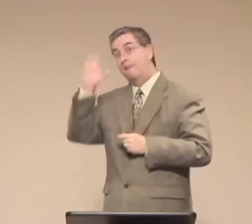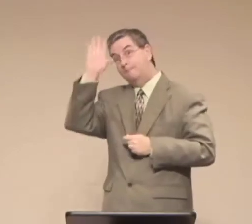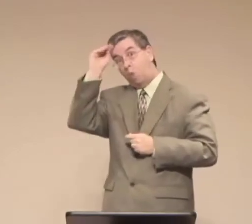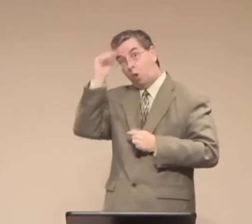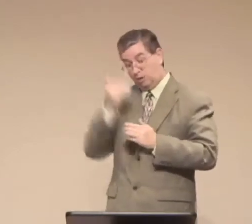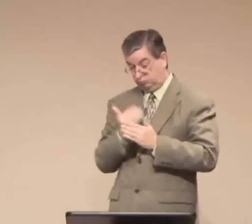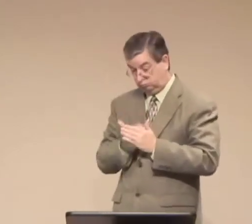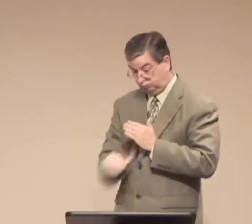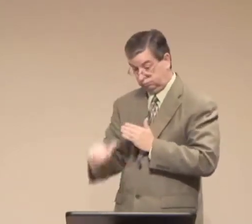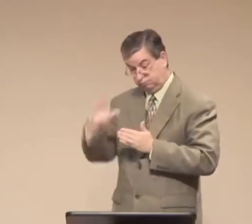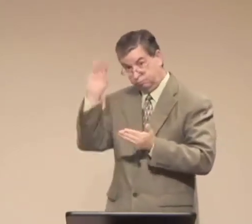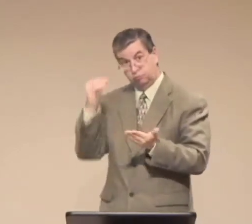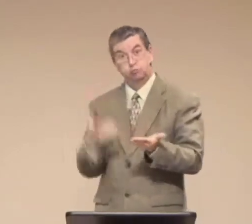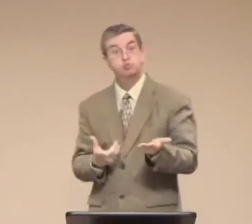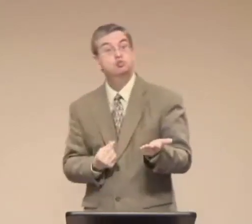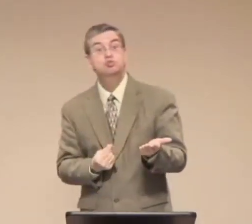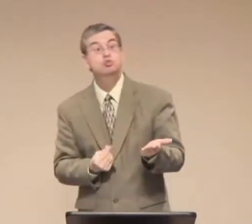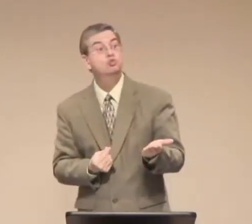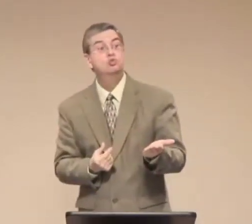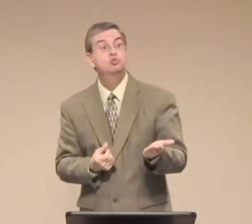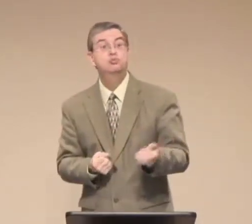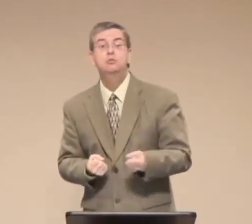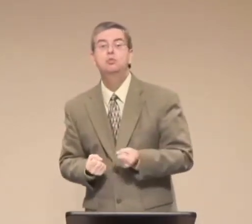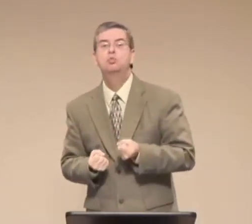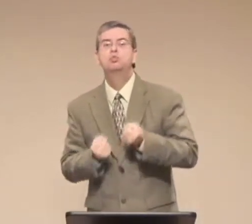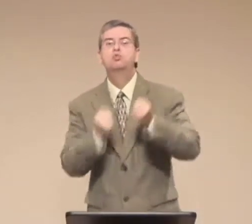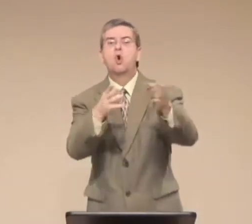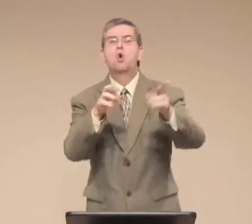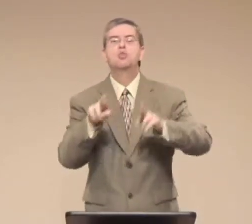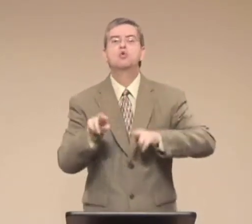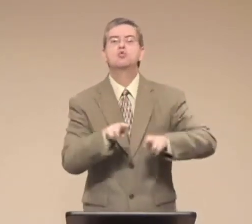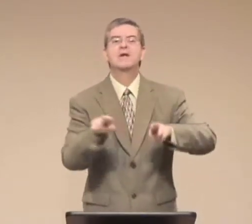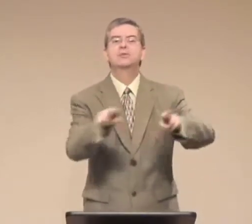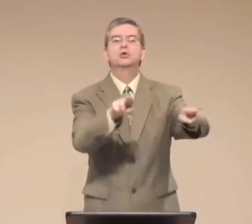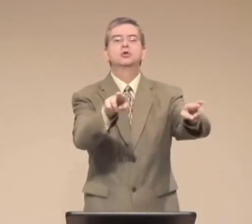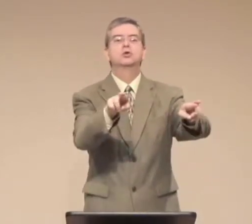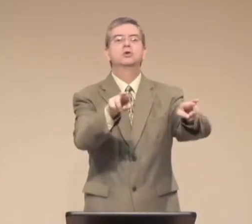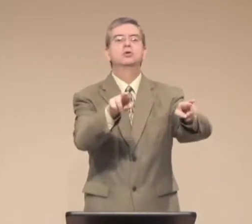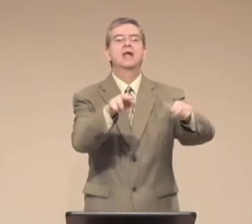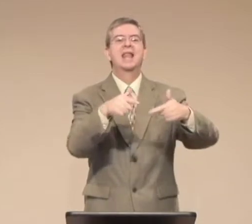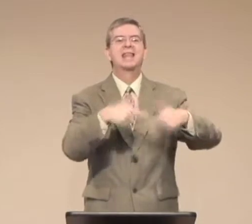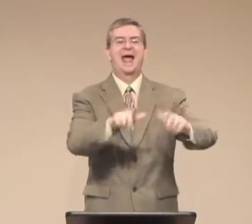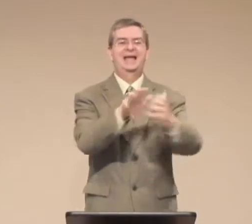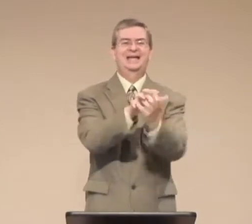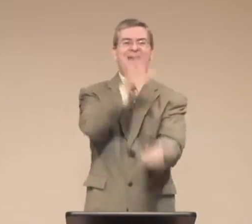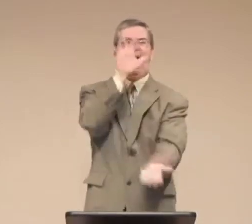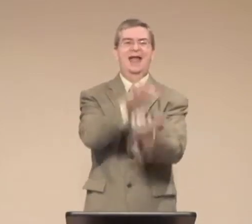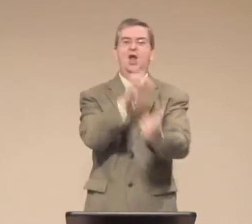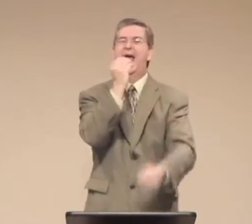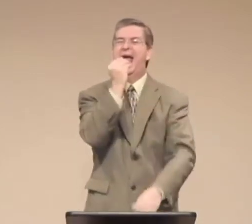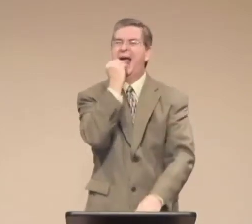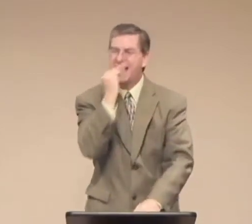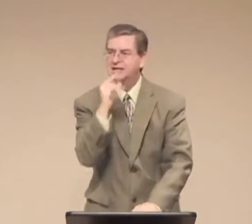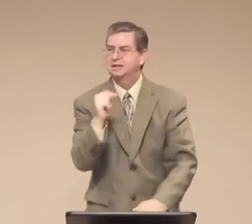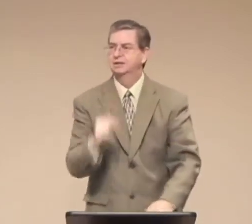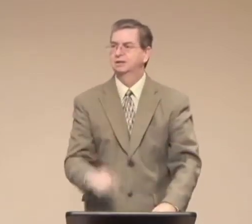And so the women of that day, even